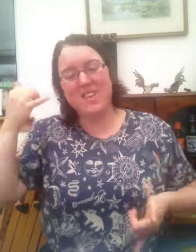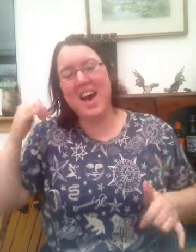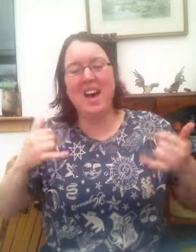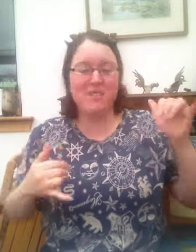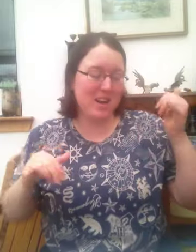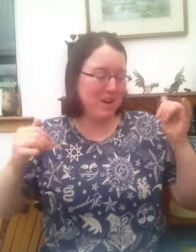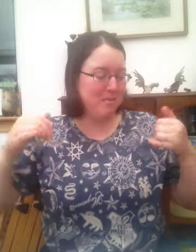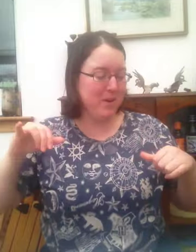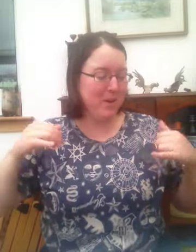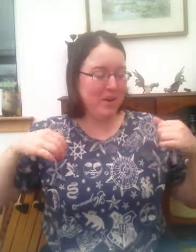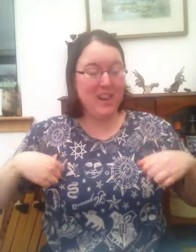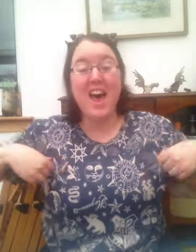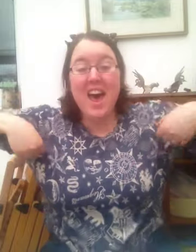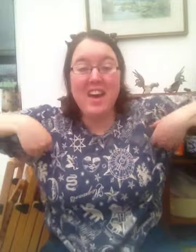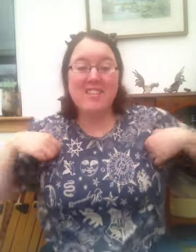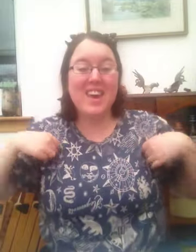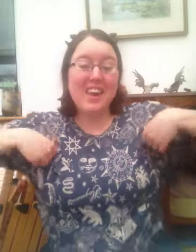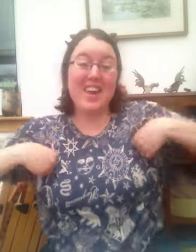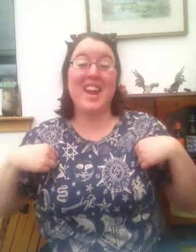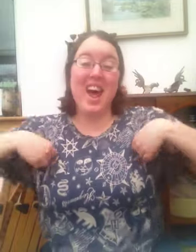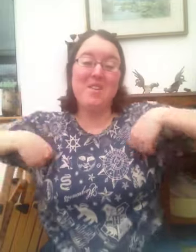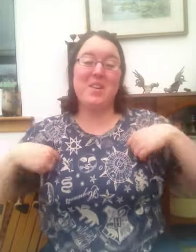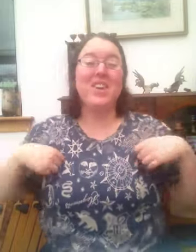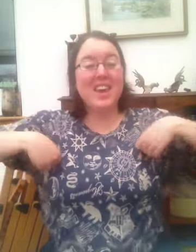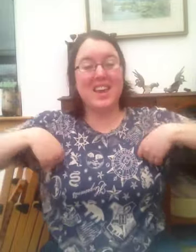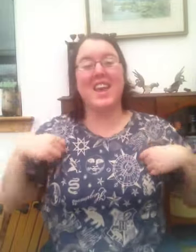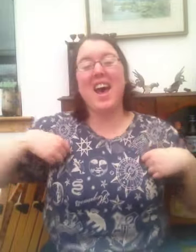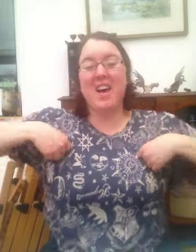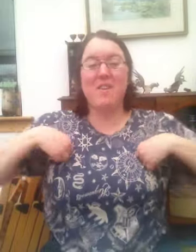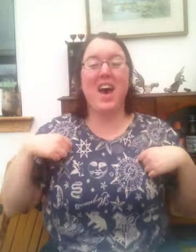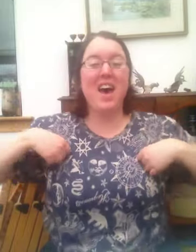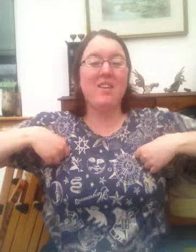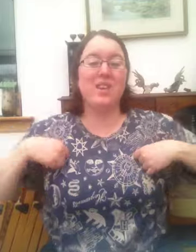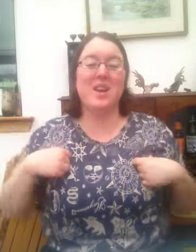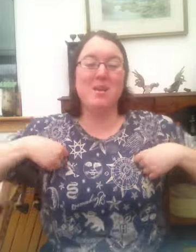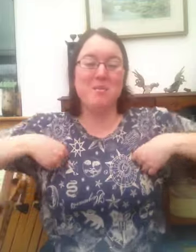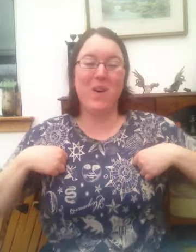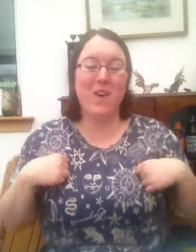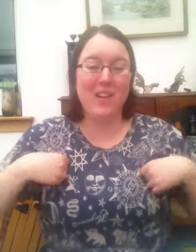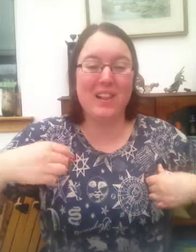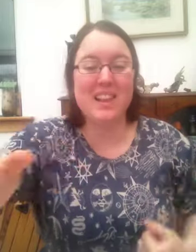I'm havin' a ball. Chicken and the chicken, and I'm havin' a ball.-bye.